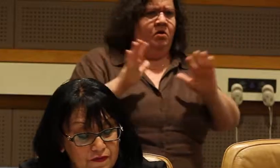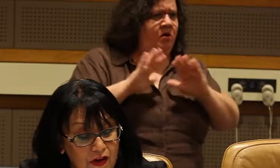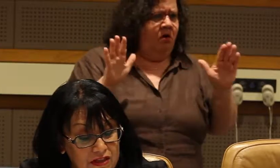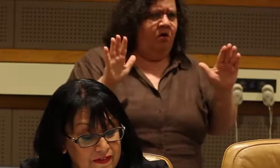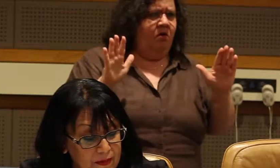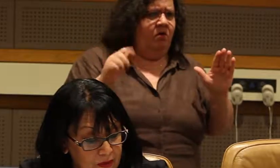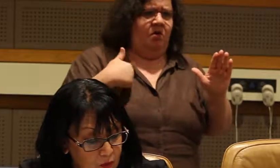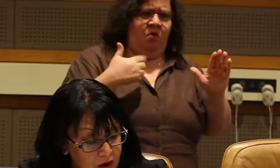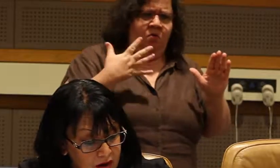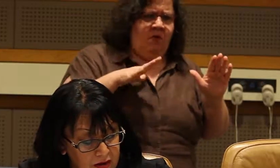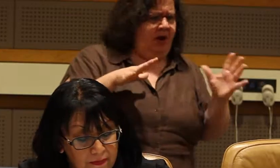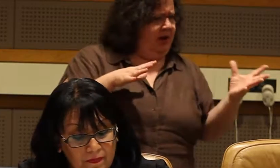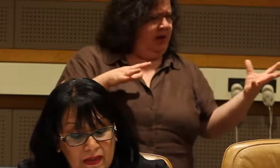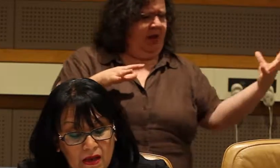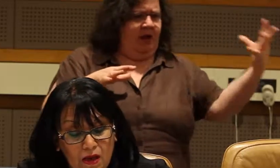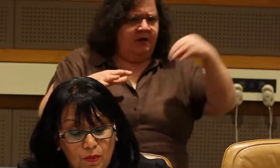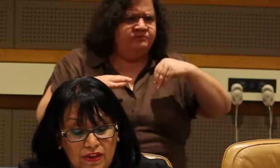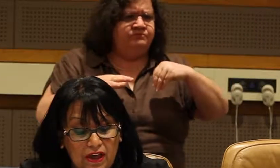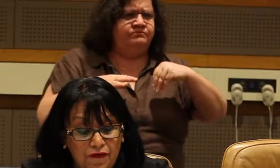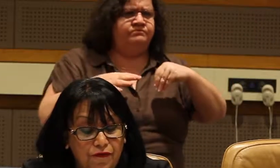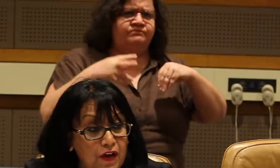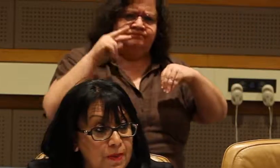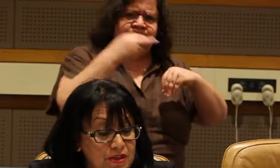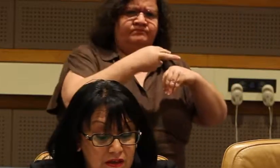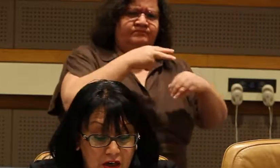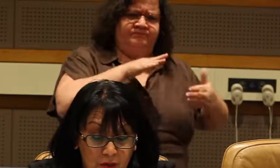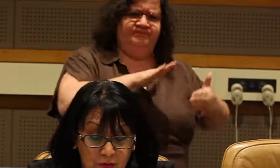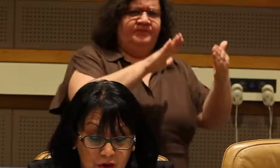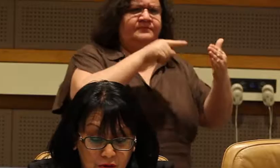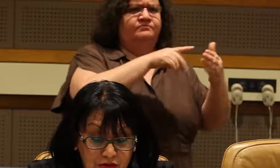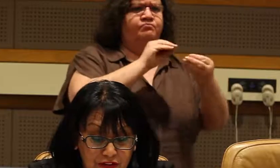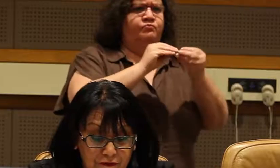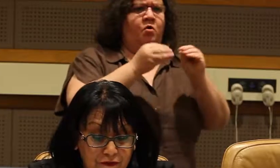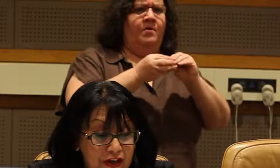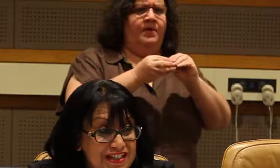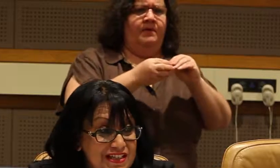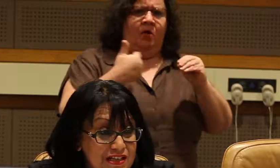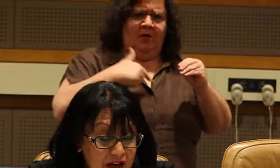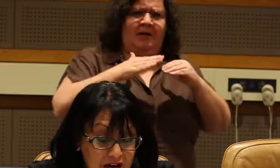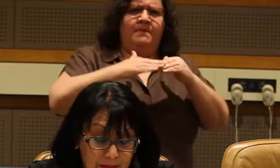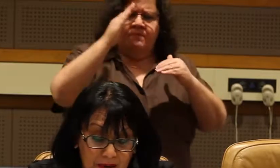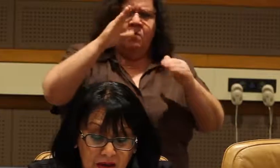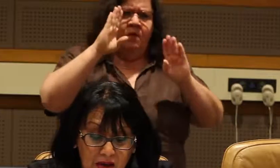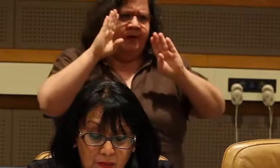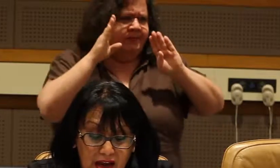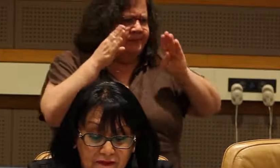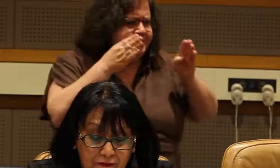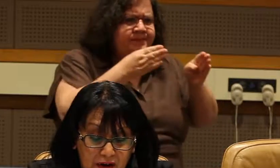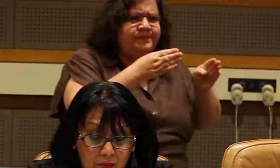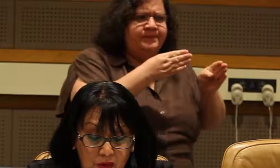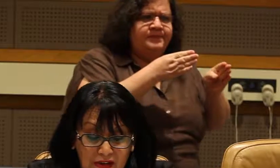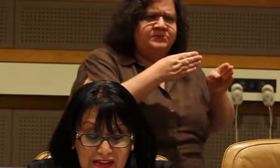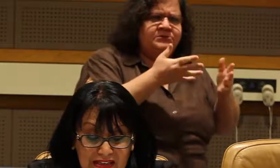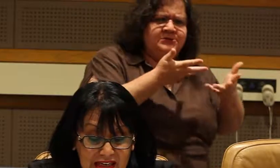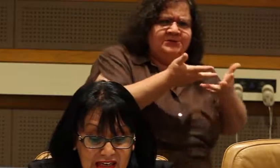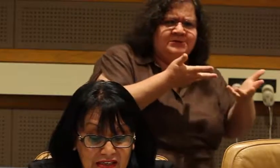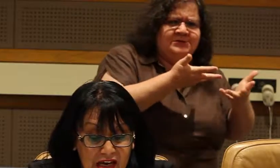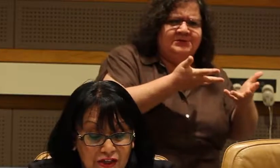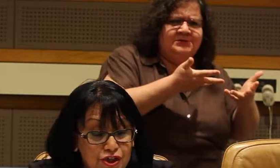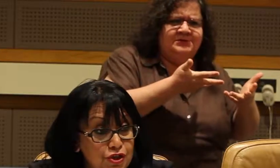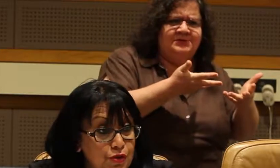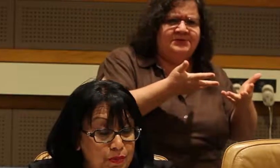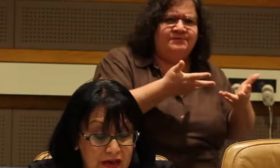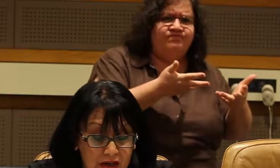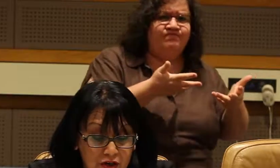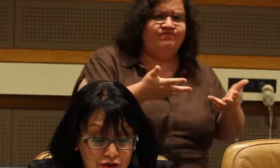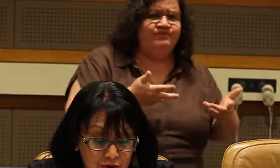forefront of our development work. With the confirmed global goals for the first time, we have a framework that is